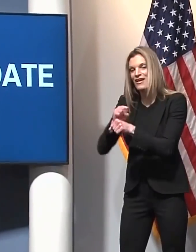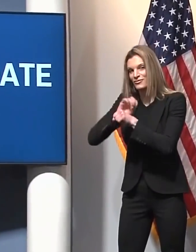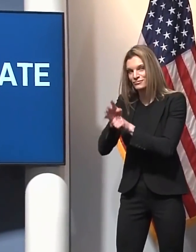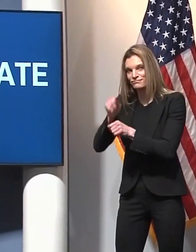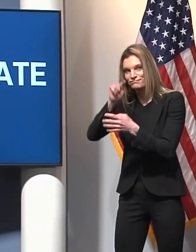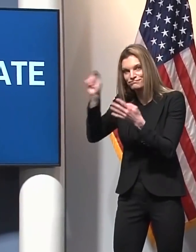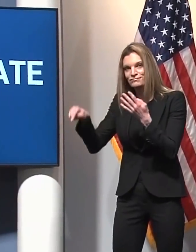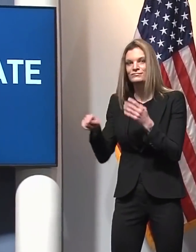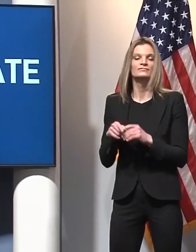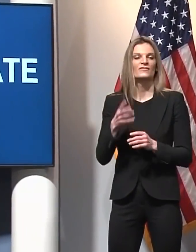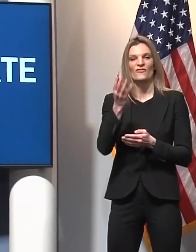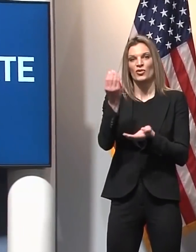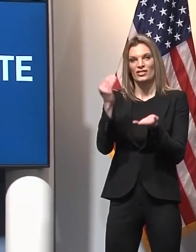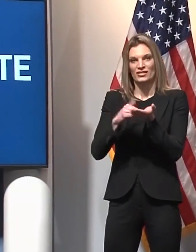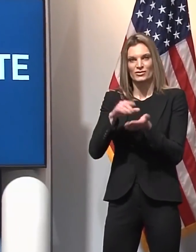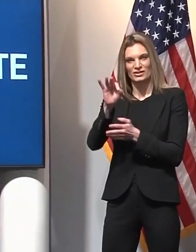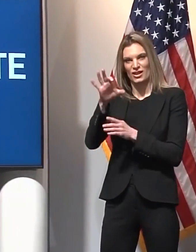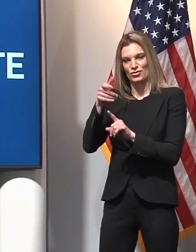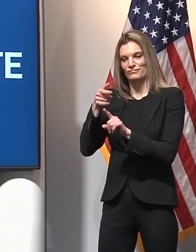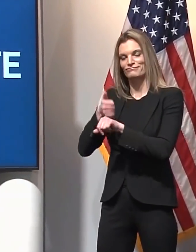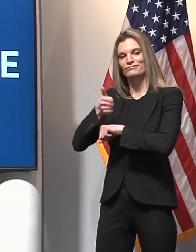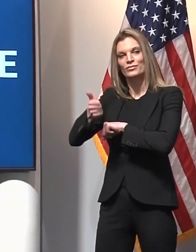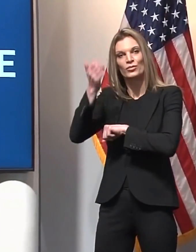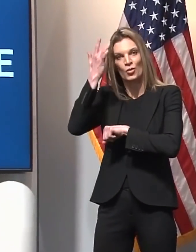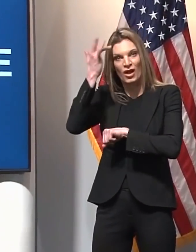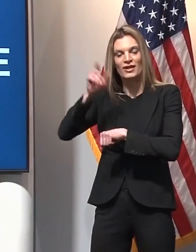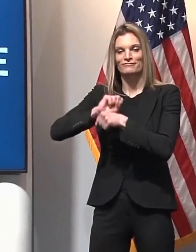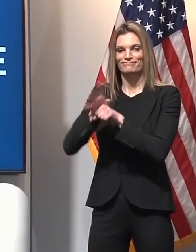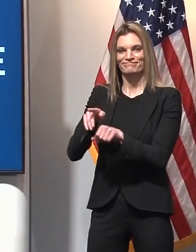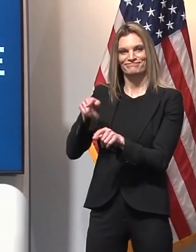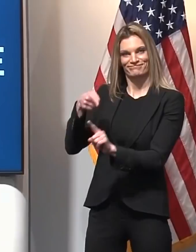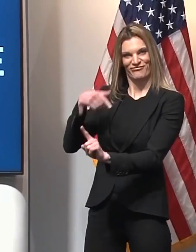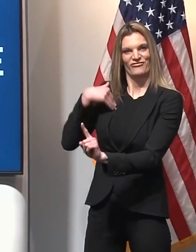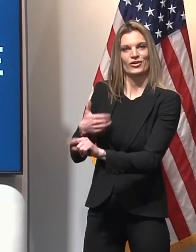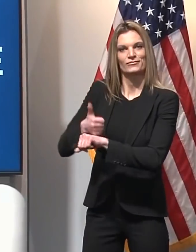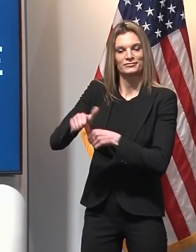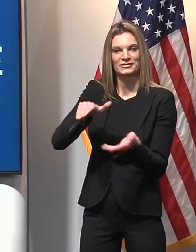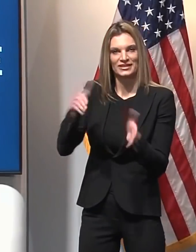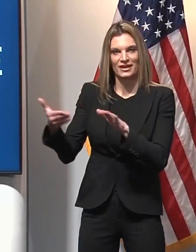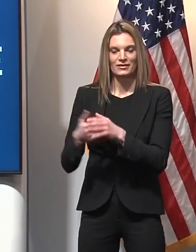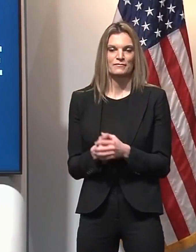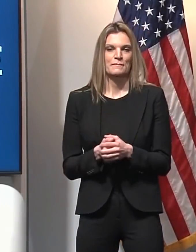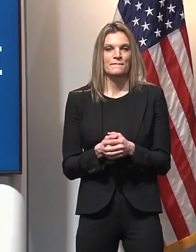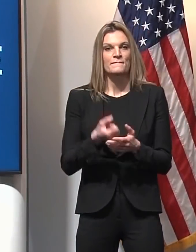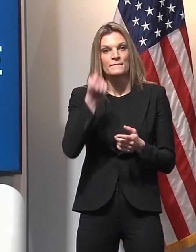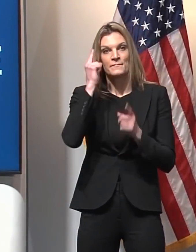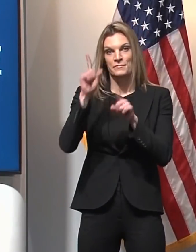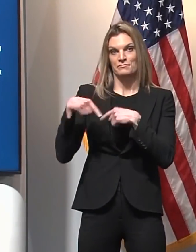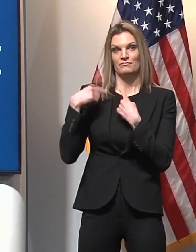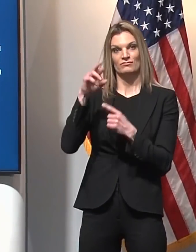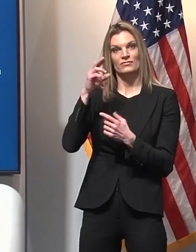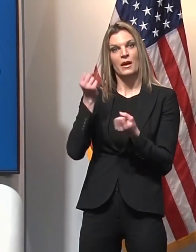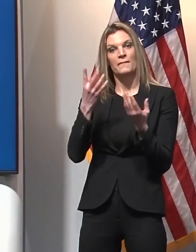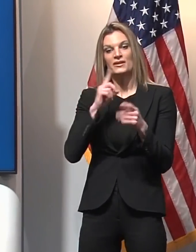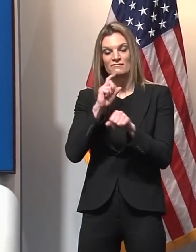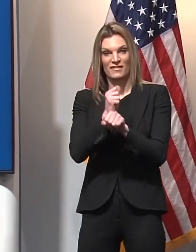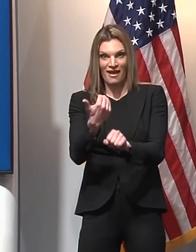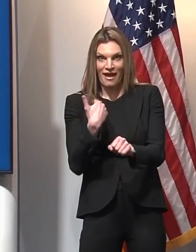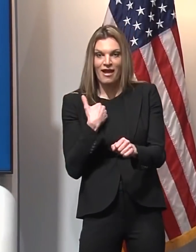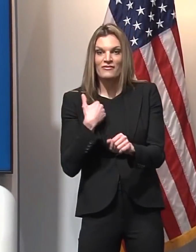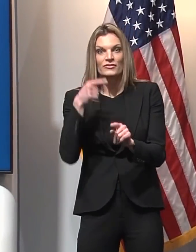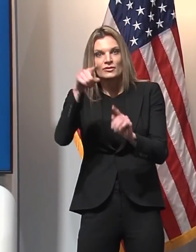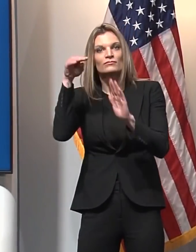,905 deaths due to COVID-19 in the state. Case rates have steadily declined to 144